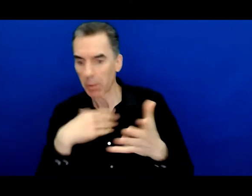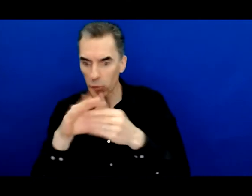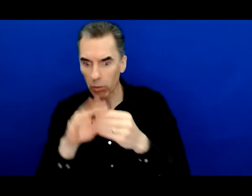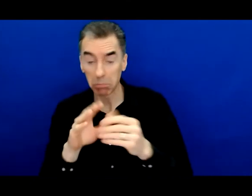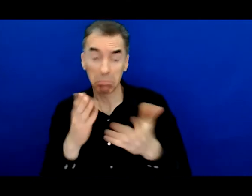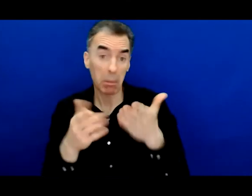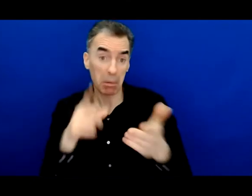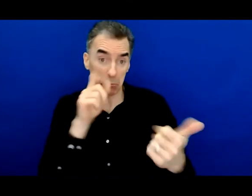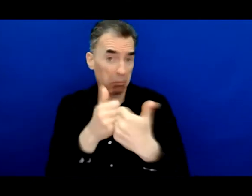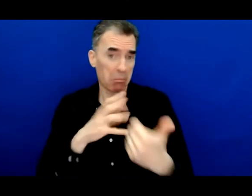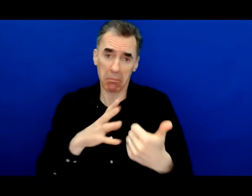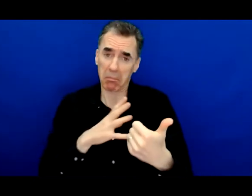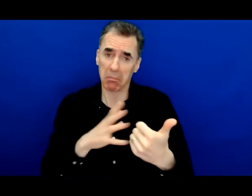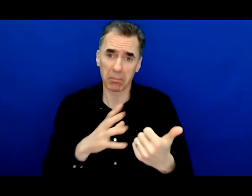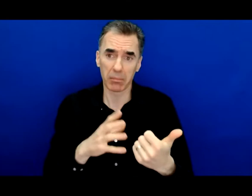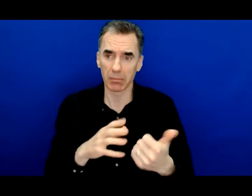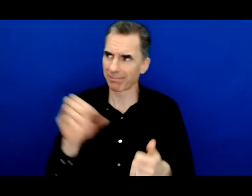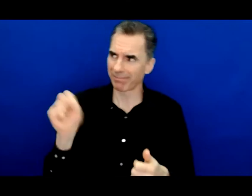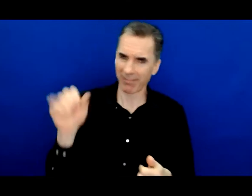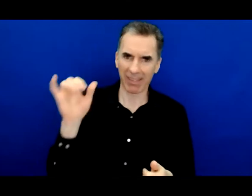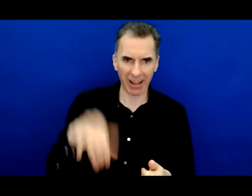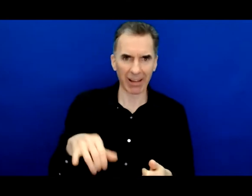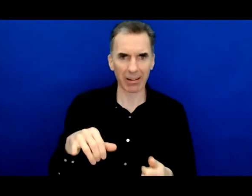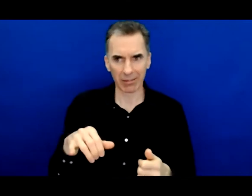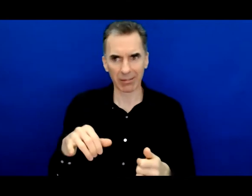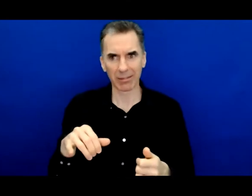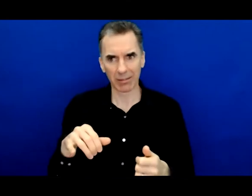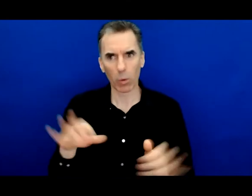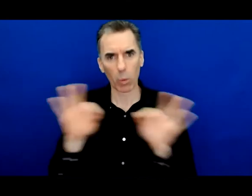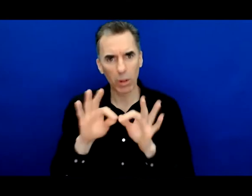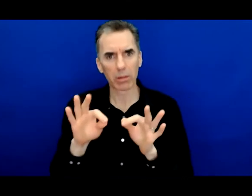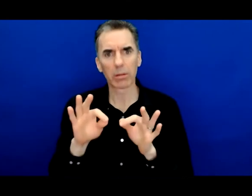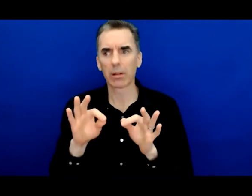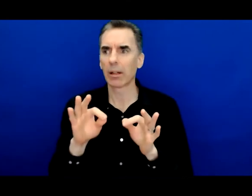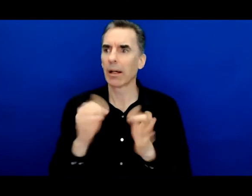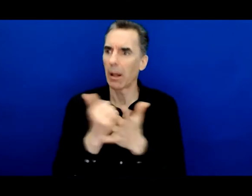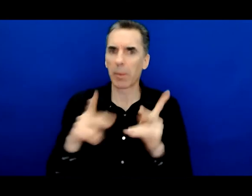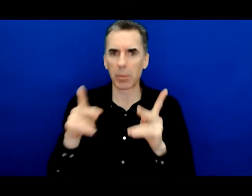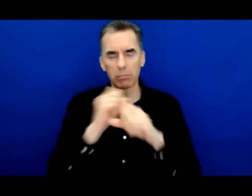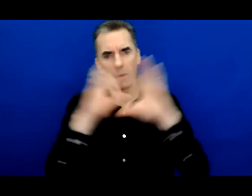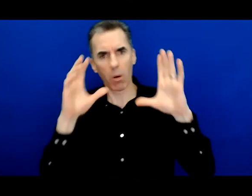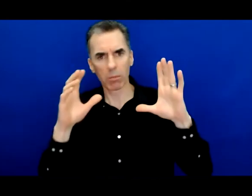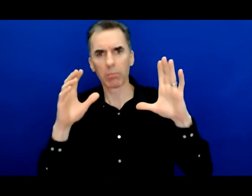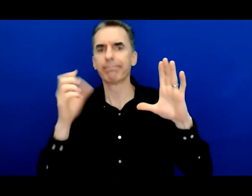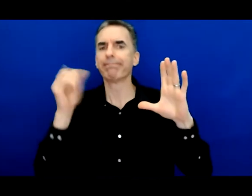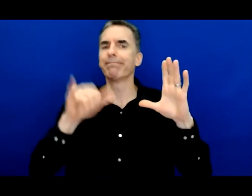there's where the magic happens when people are having a dialogue about why right or why not yes